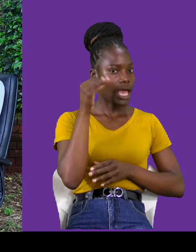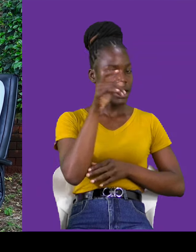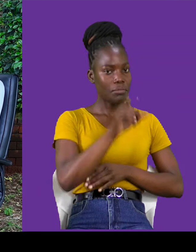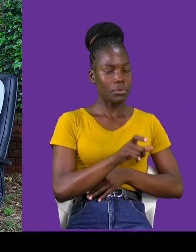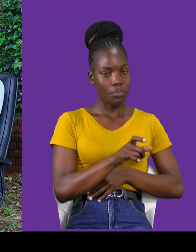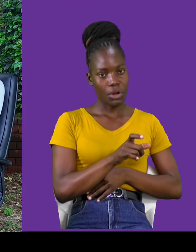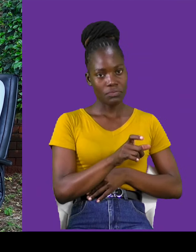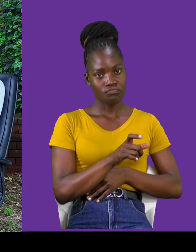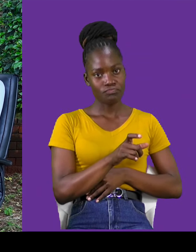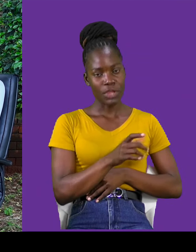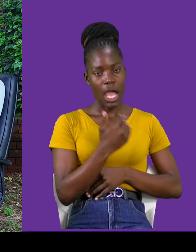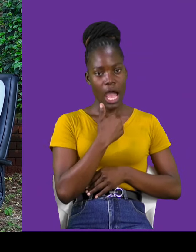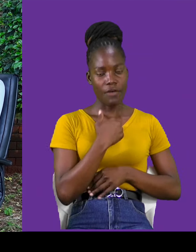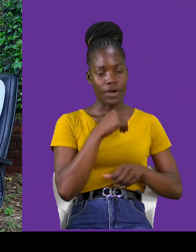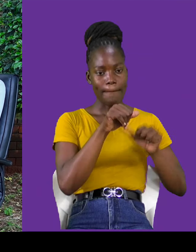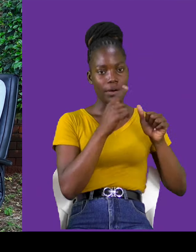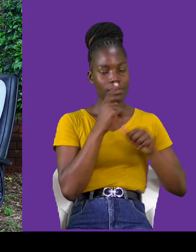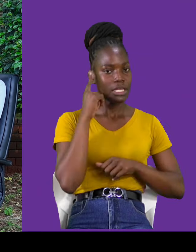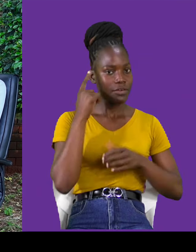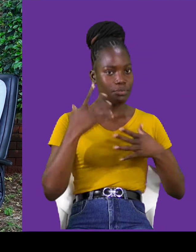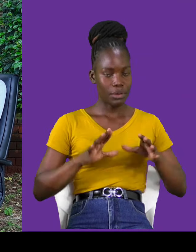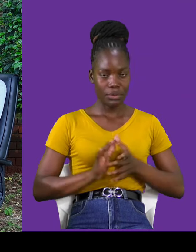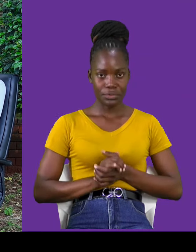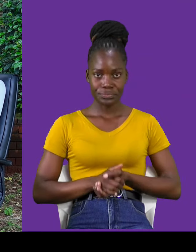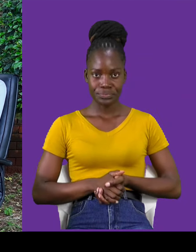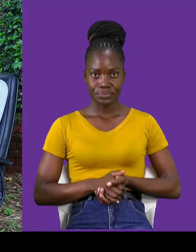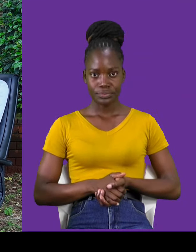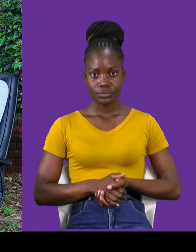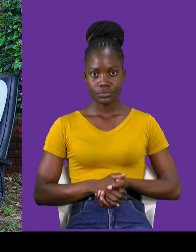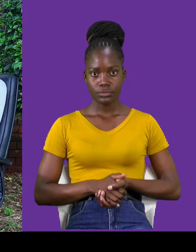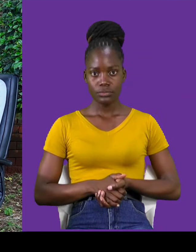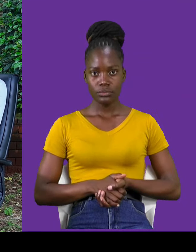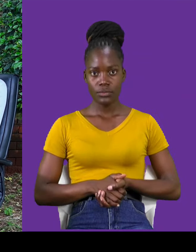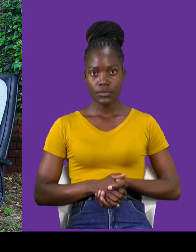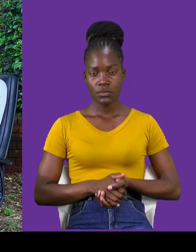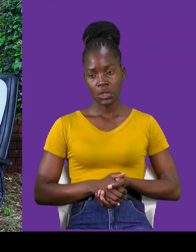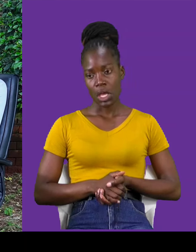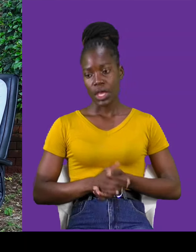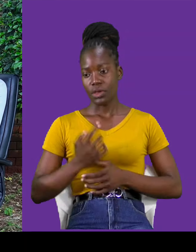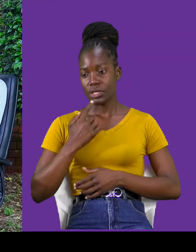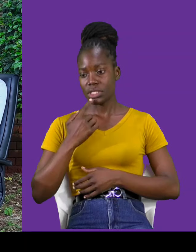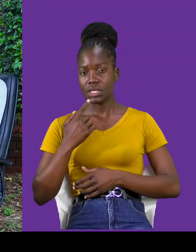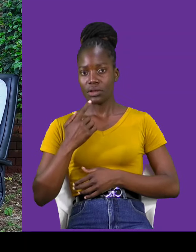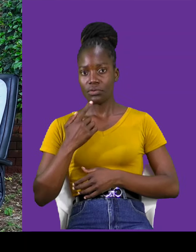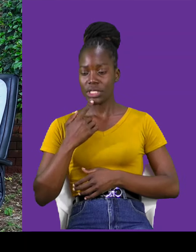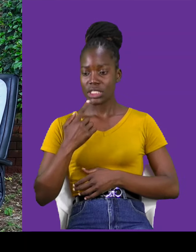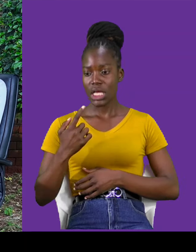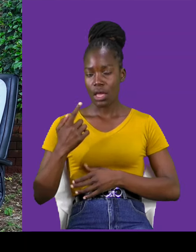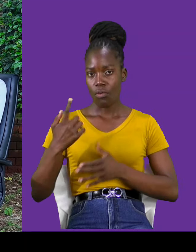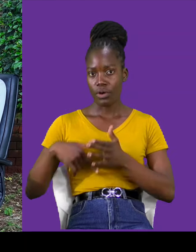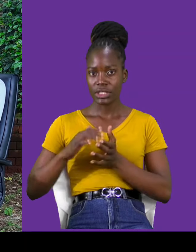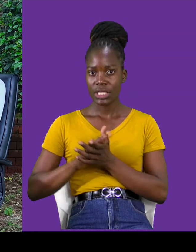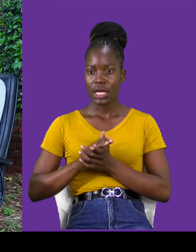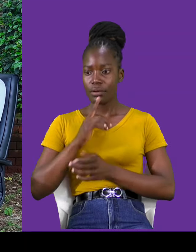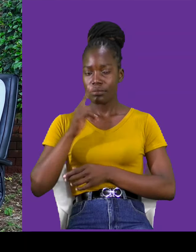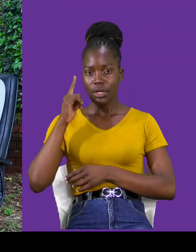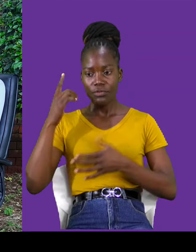deaf person? Probably, we assume that they cannot go to a normal date in a normal